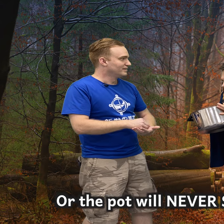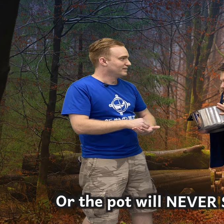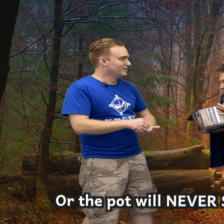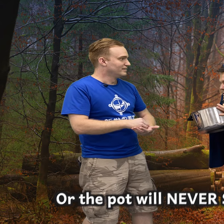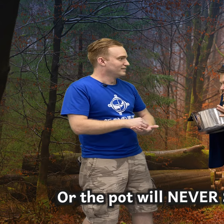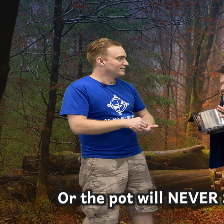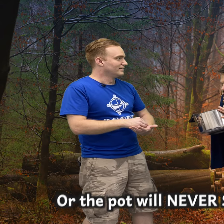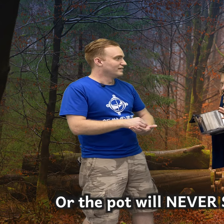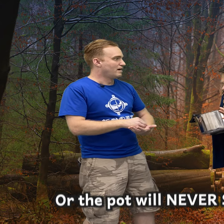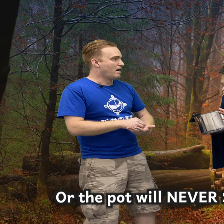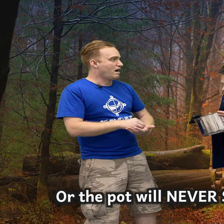cooking.